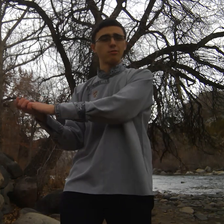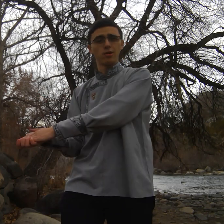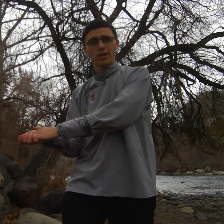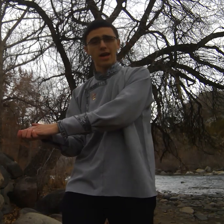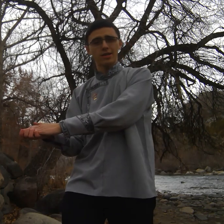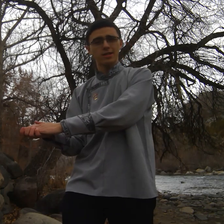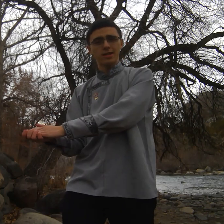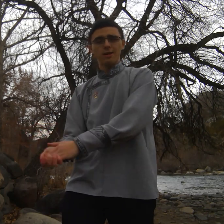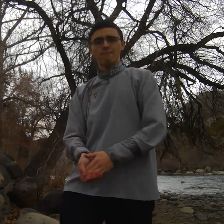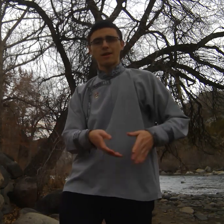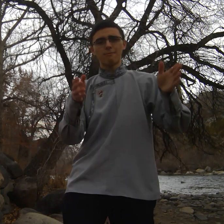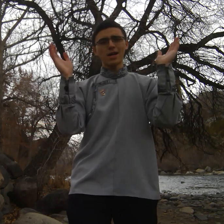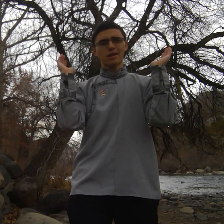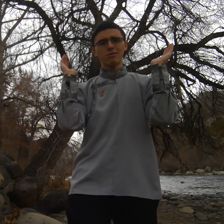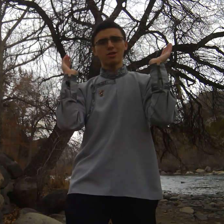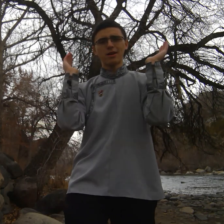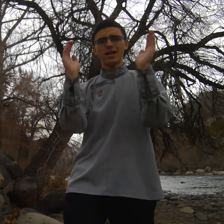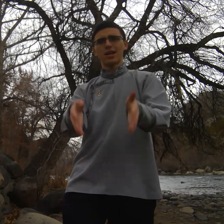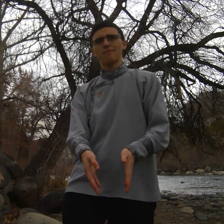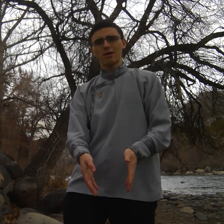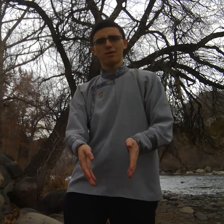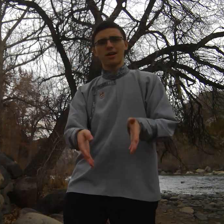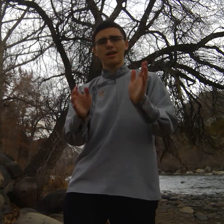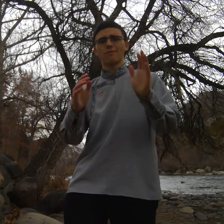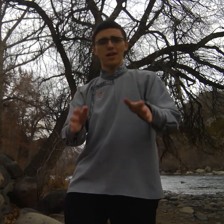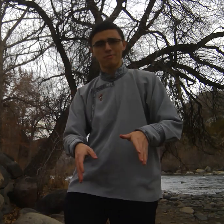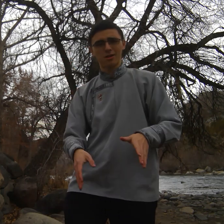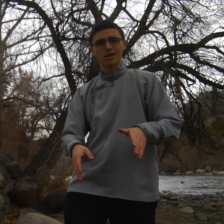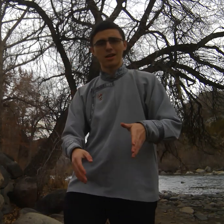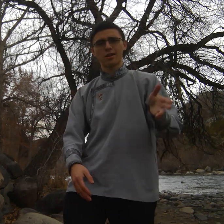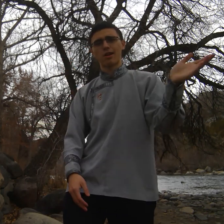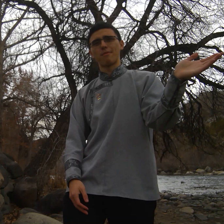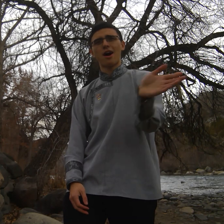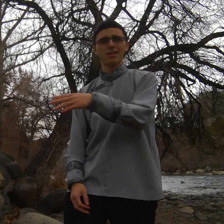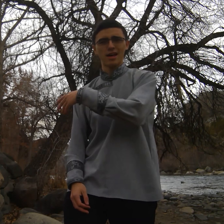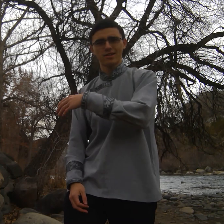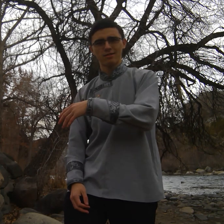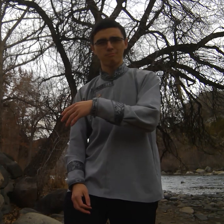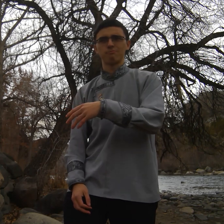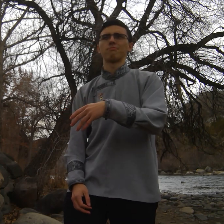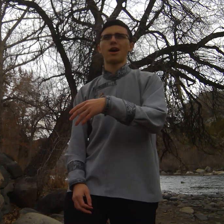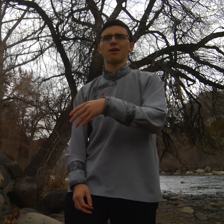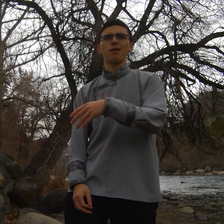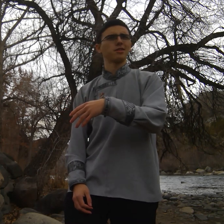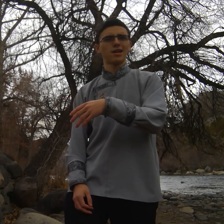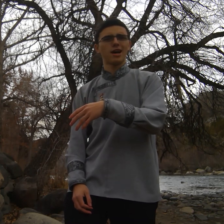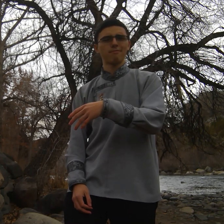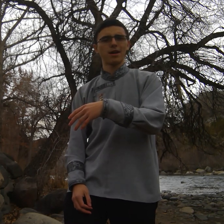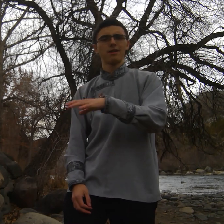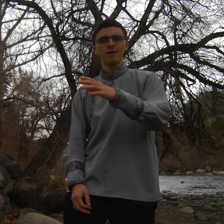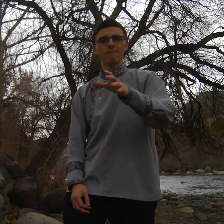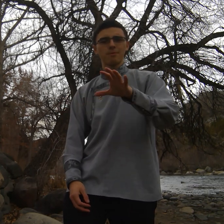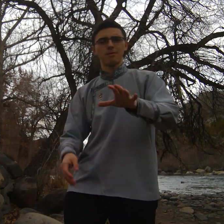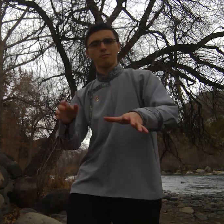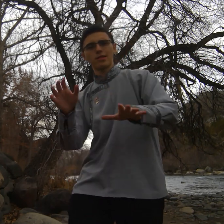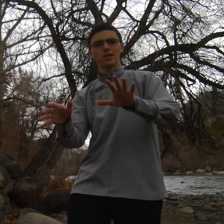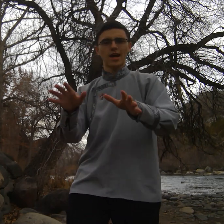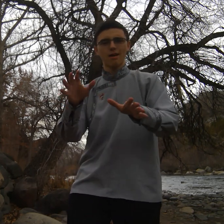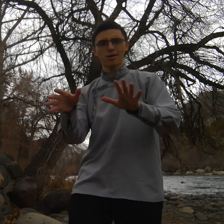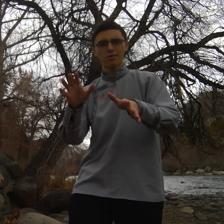doing that but the biggest social media in Mongolia is Facebook and so I'm on that not all the time but with the time zone